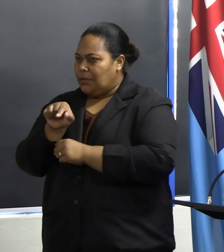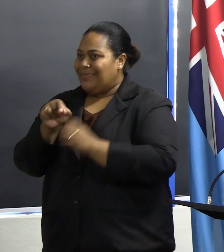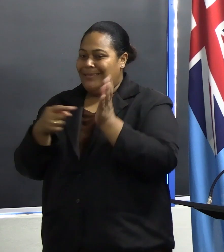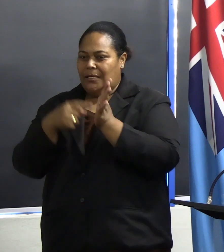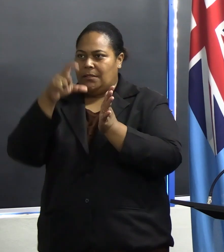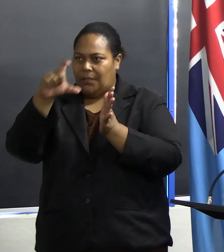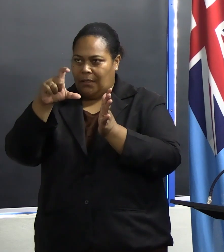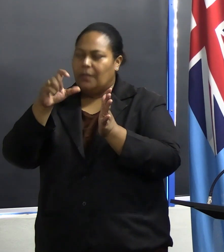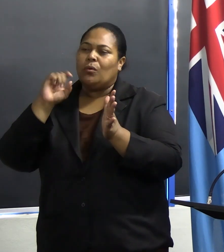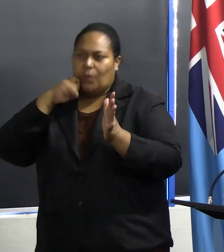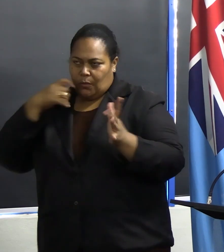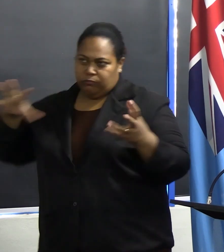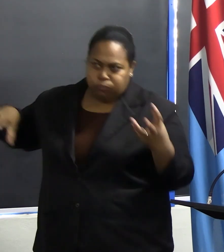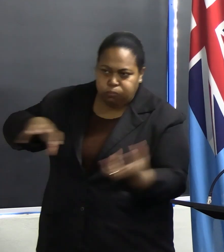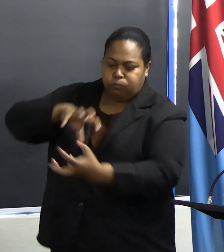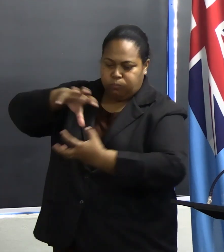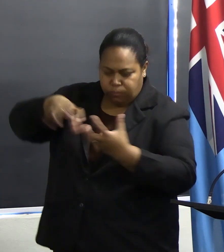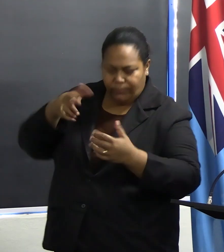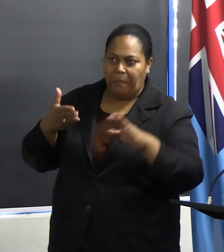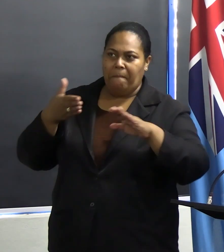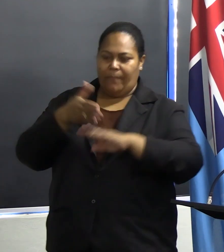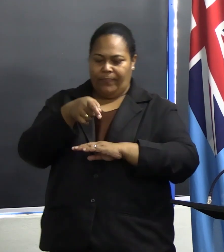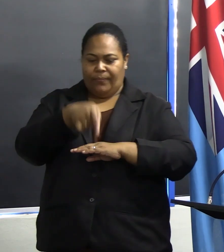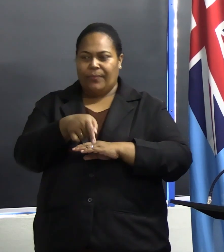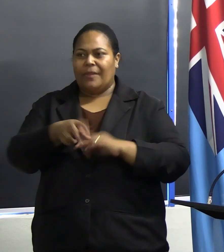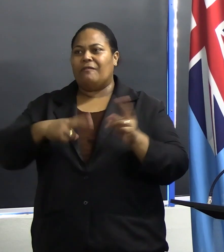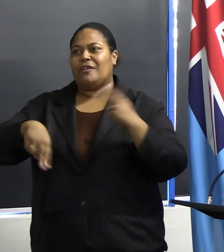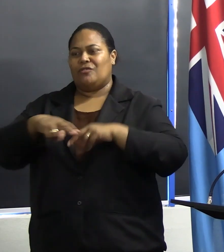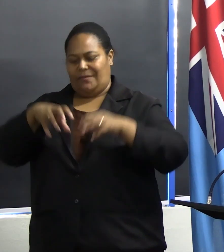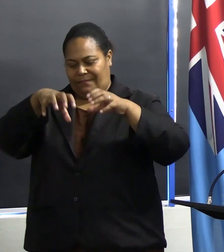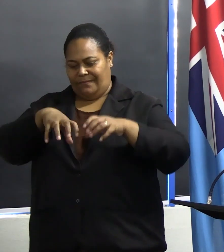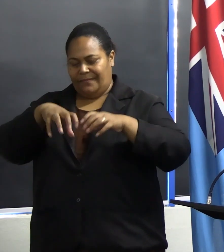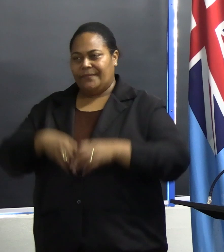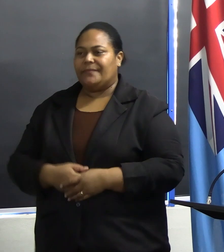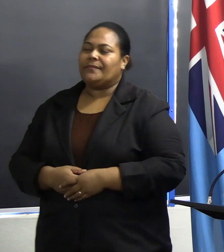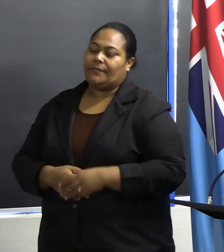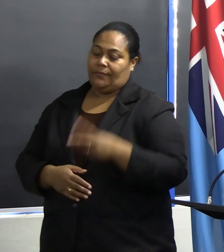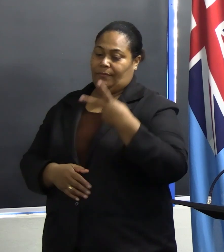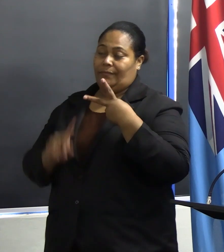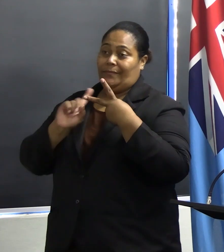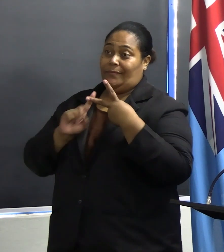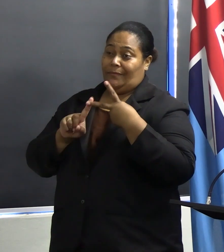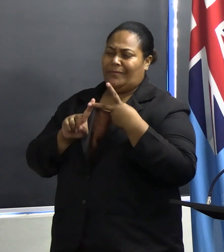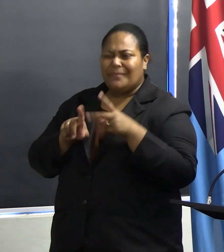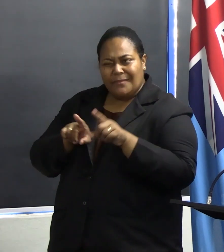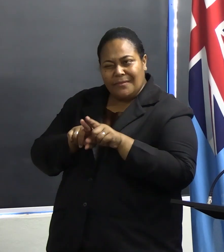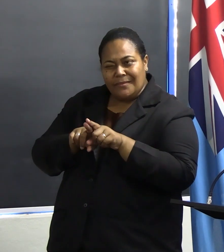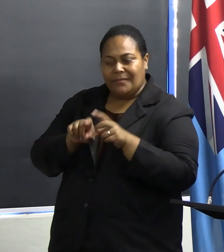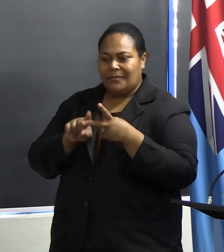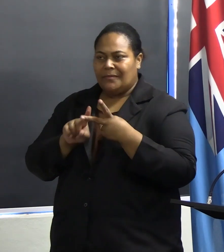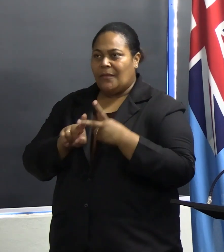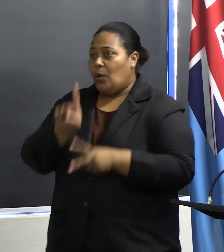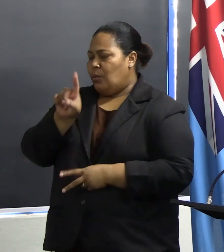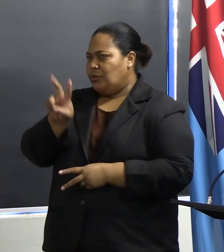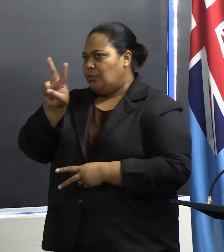pass through Fiji's exclusive economic zone this season. Secondly, similarly, one to